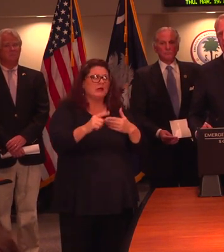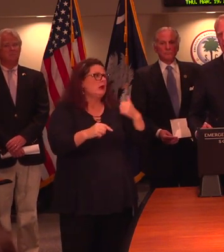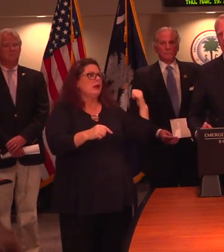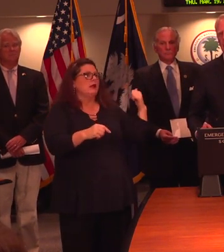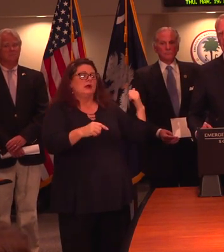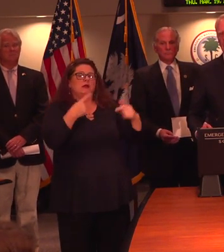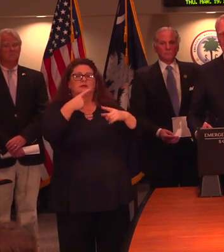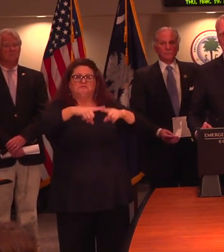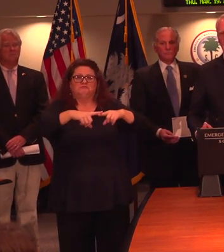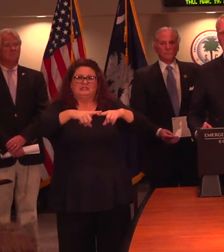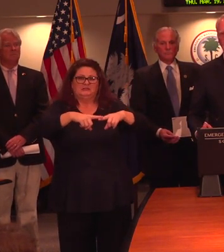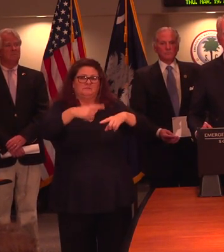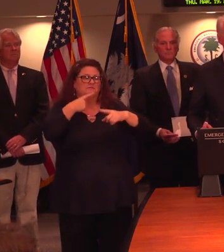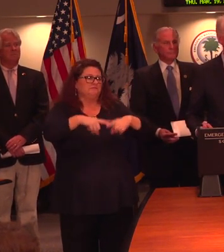Governor,